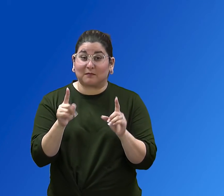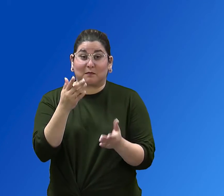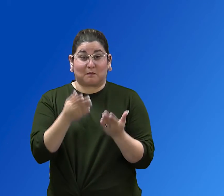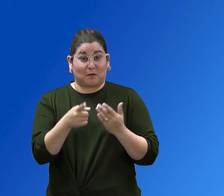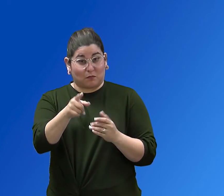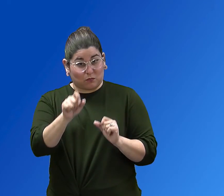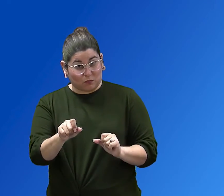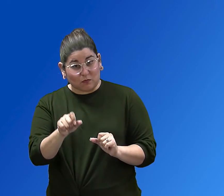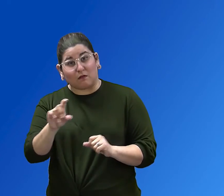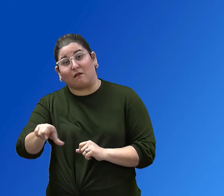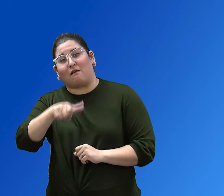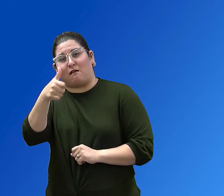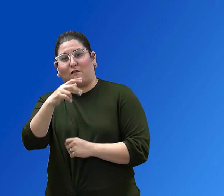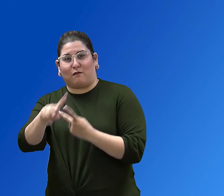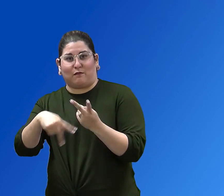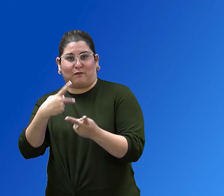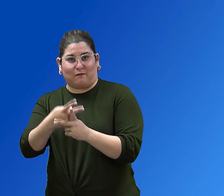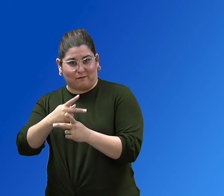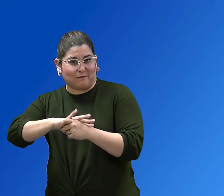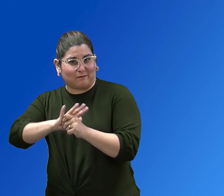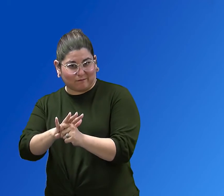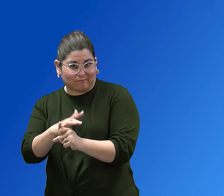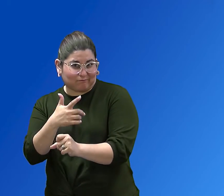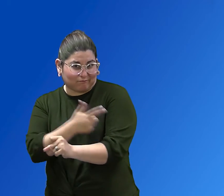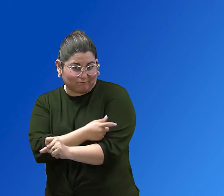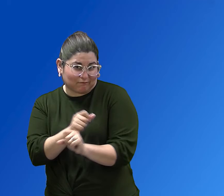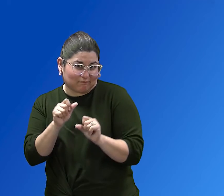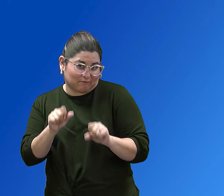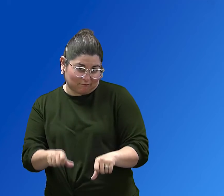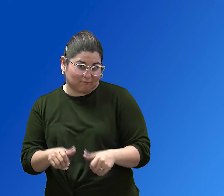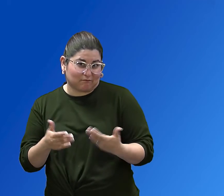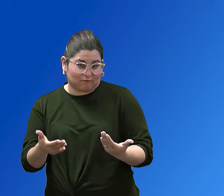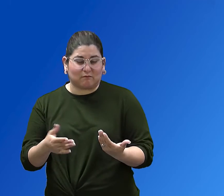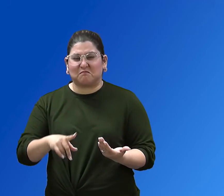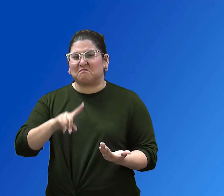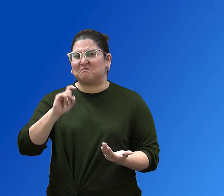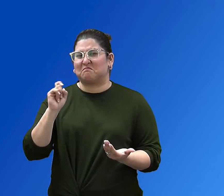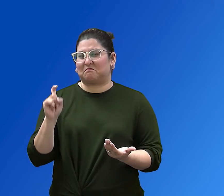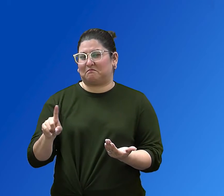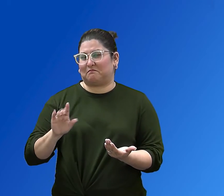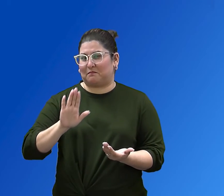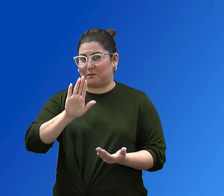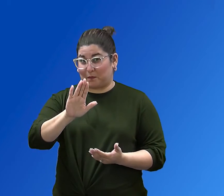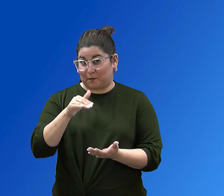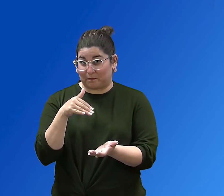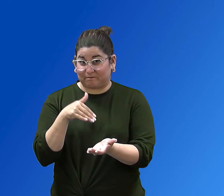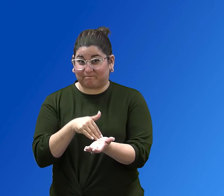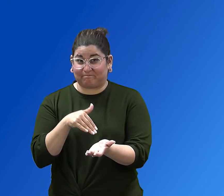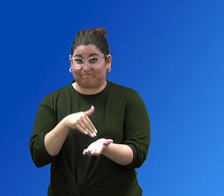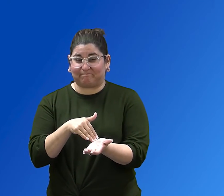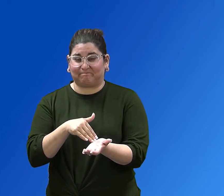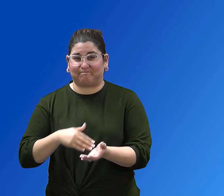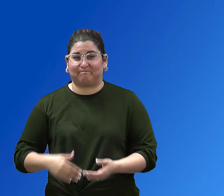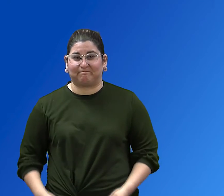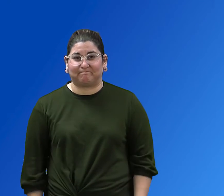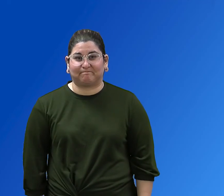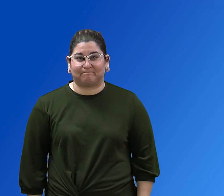you may be able to receive another type of COVID-19 vaccine. Talk to your